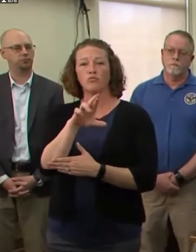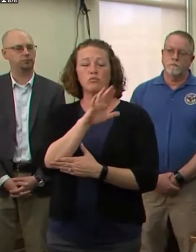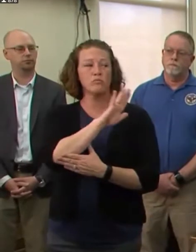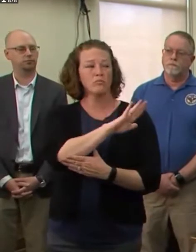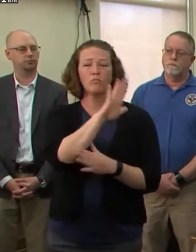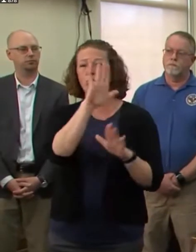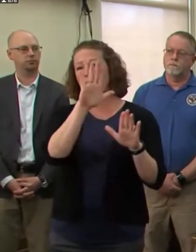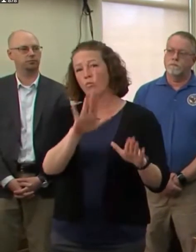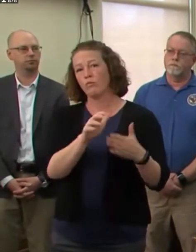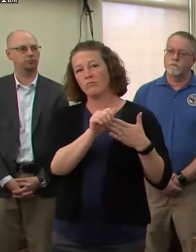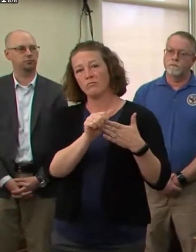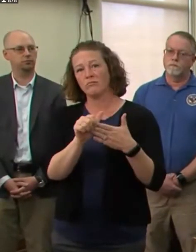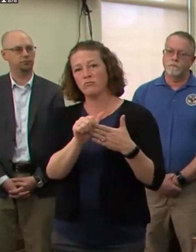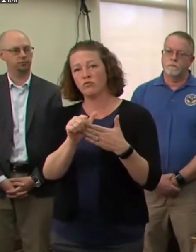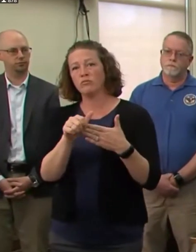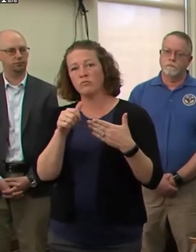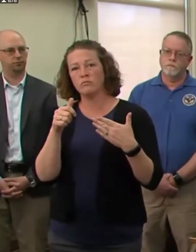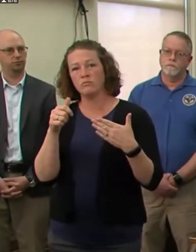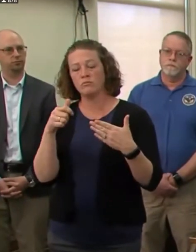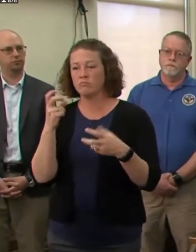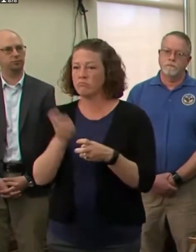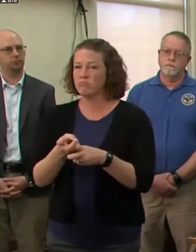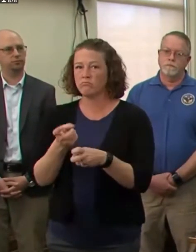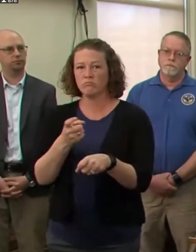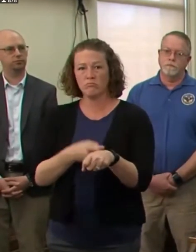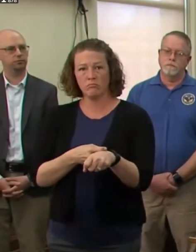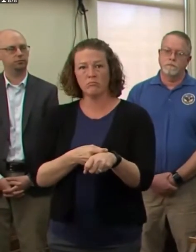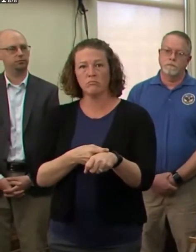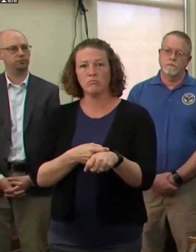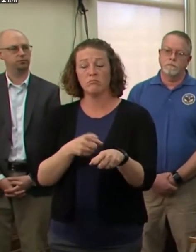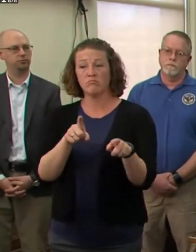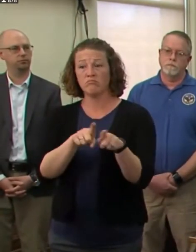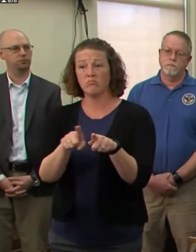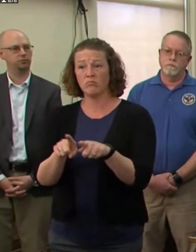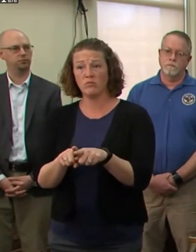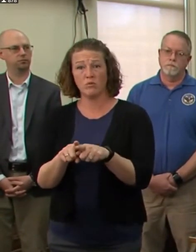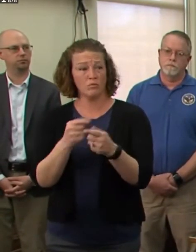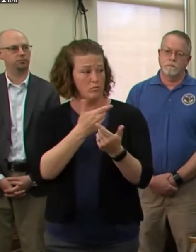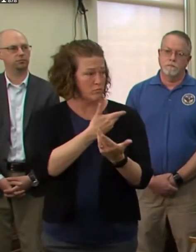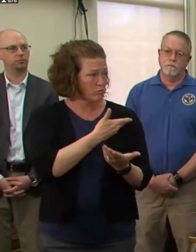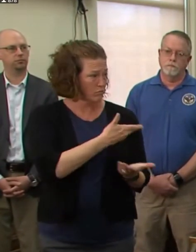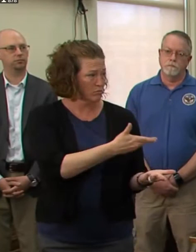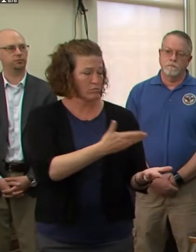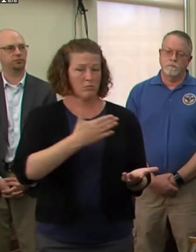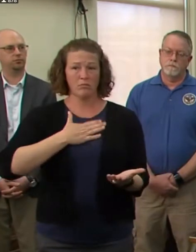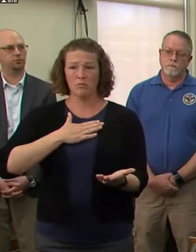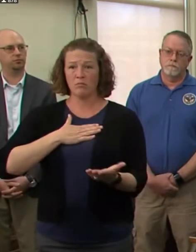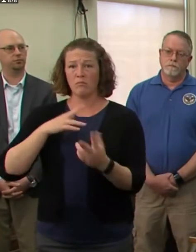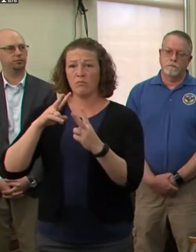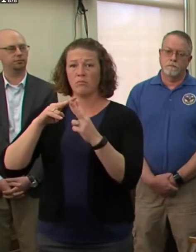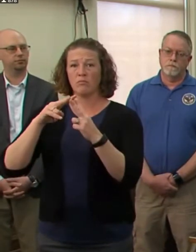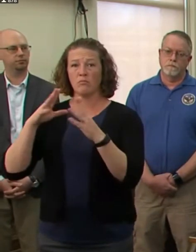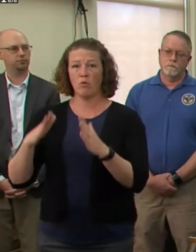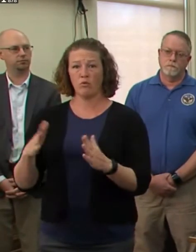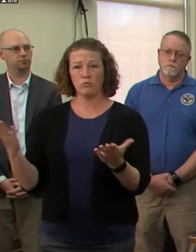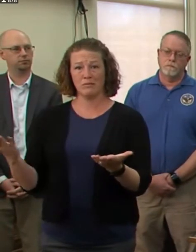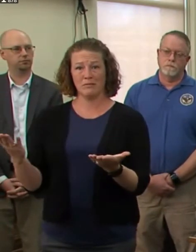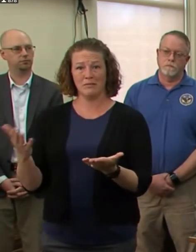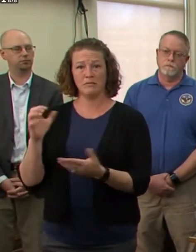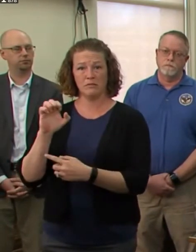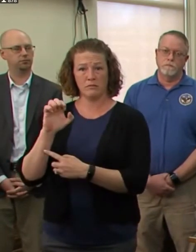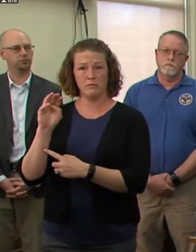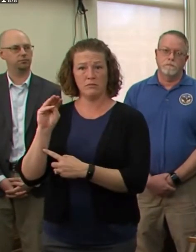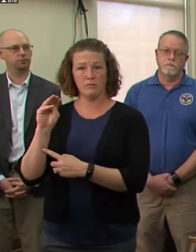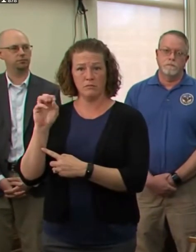difficult time. And I would also like to turn behind me and thank my partners here in emergency management